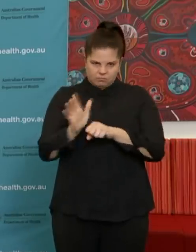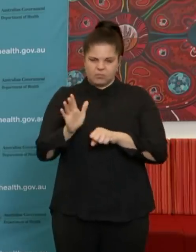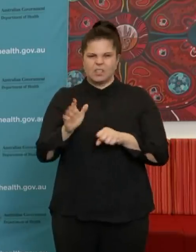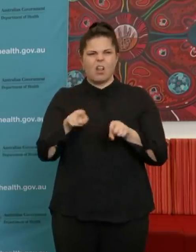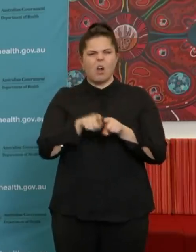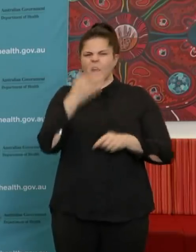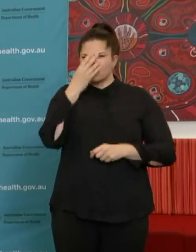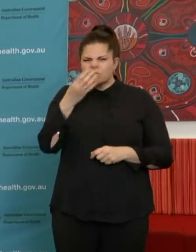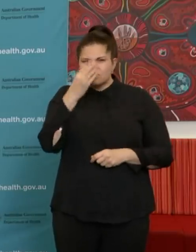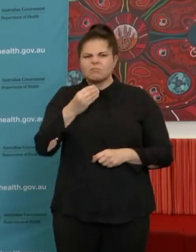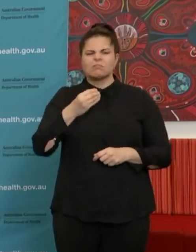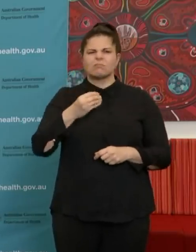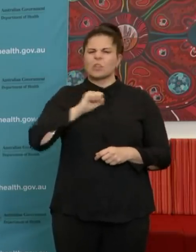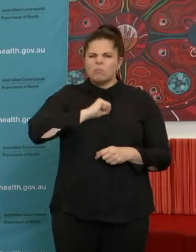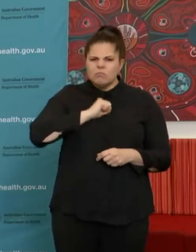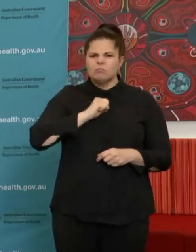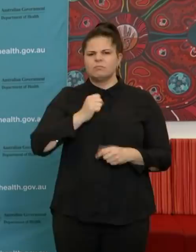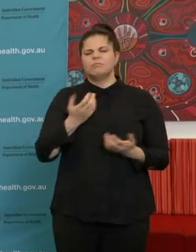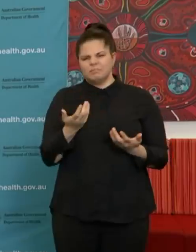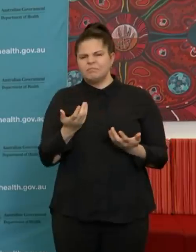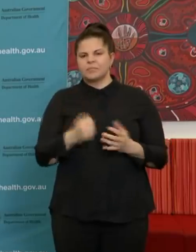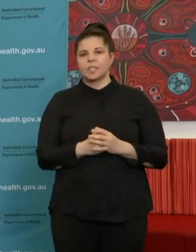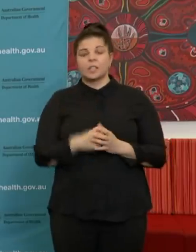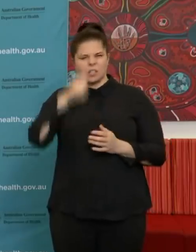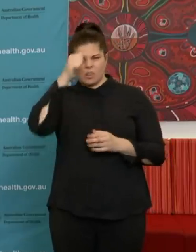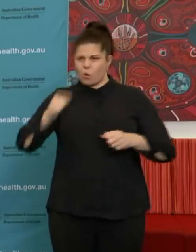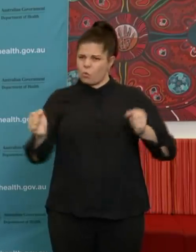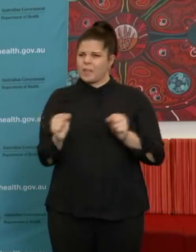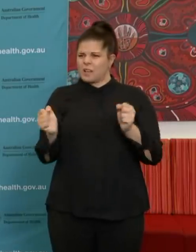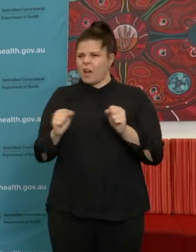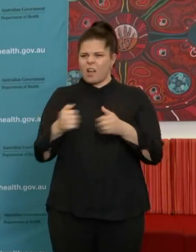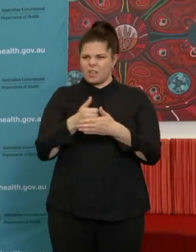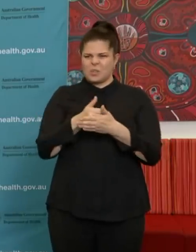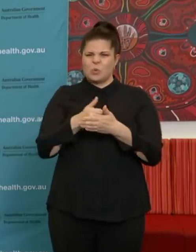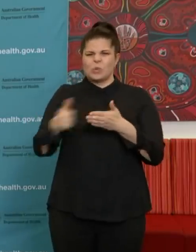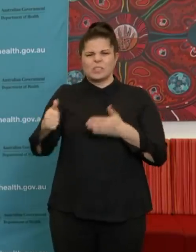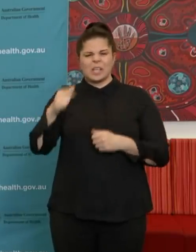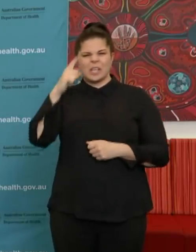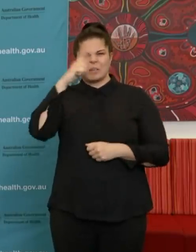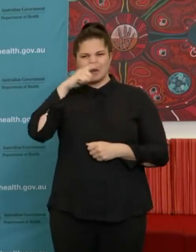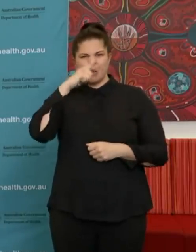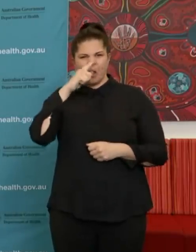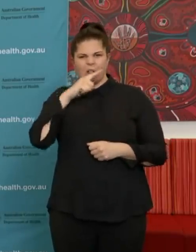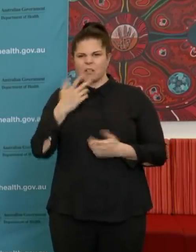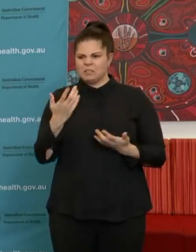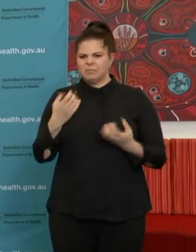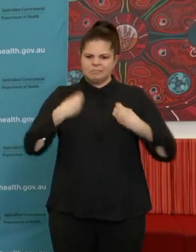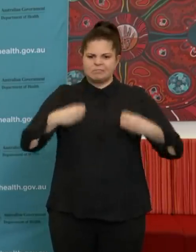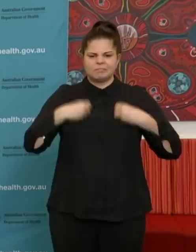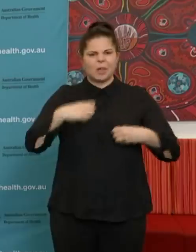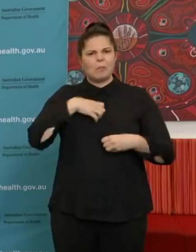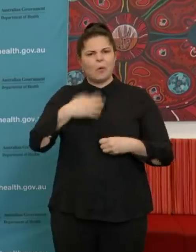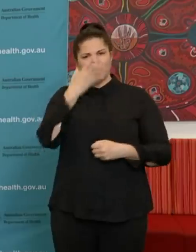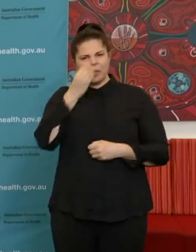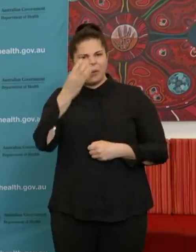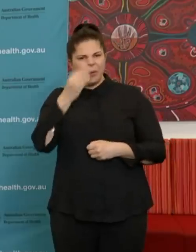like cold viruses and others. We know that during the winter months, this tends to be to transmit more easily.